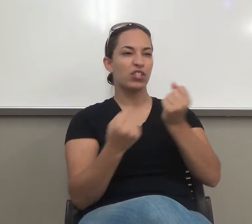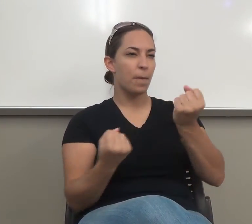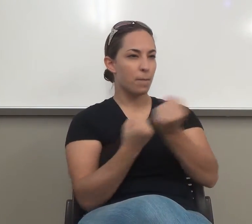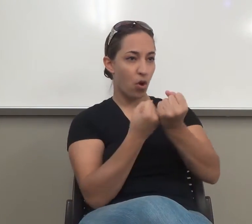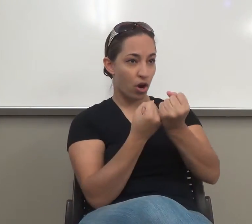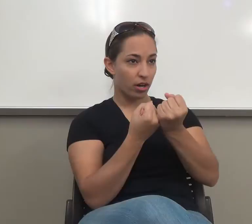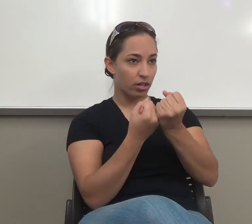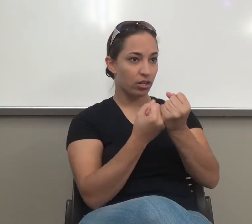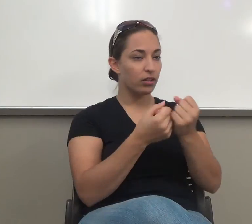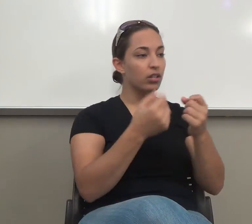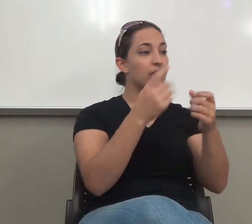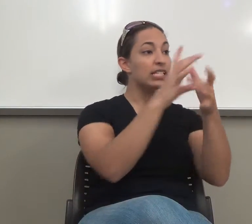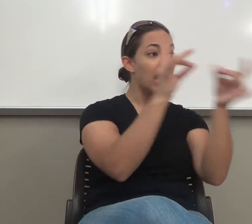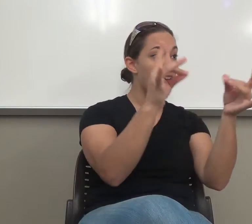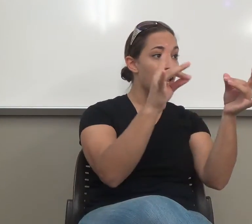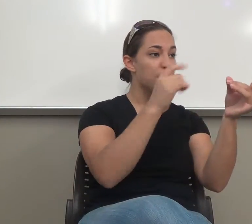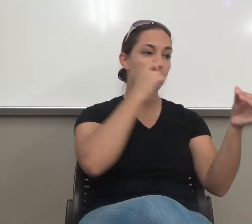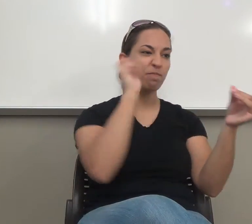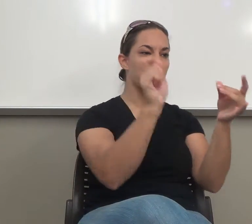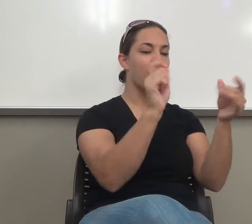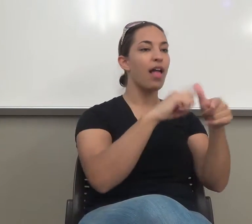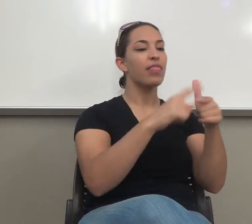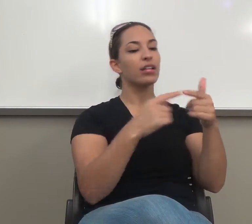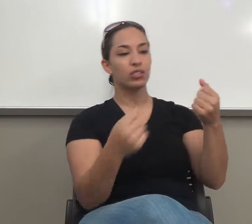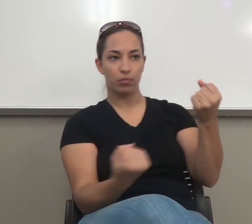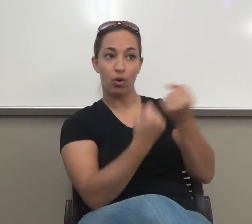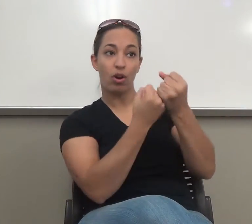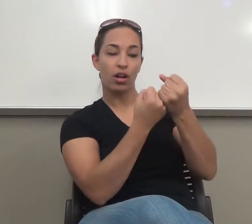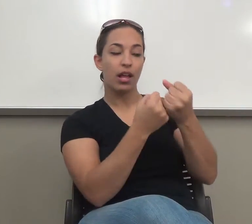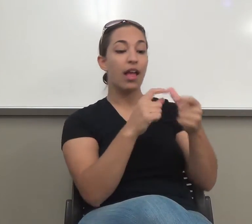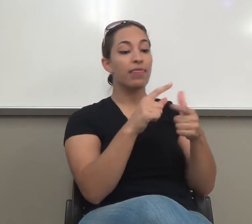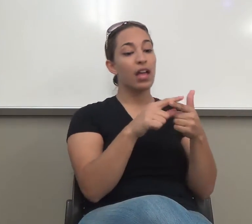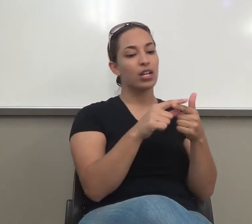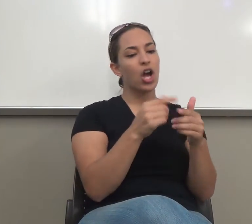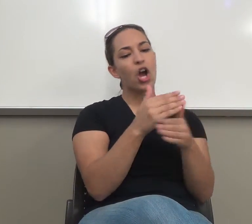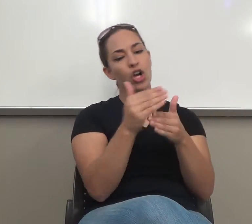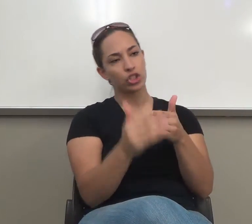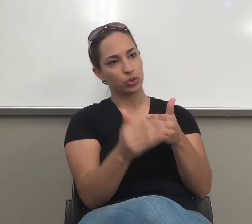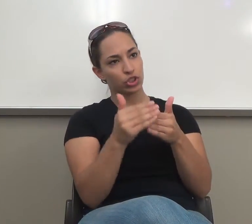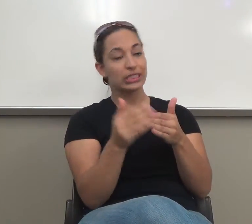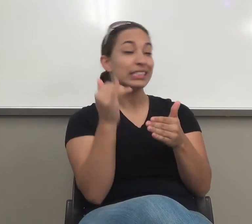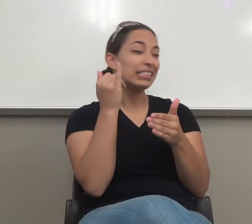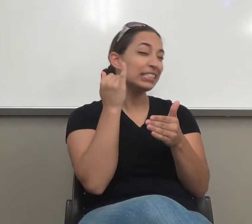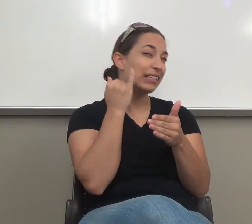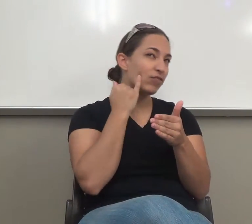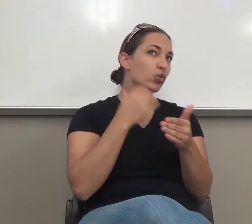and a conclusion, if you wish to know what to talk about? A concluding sentence is .